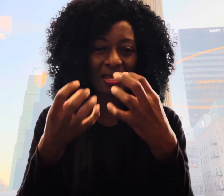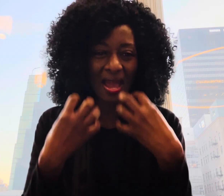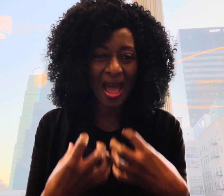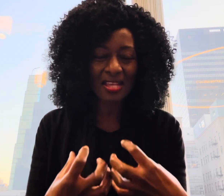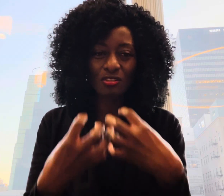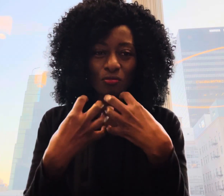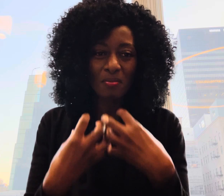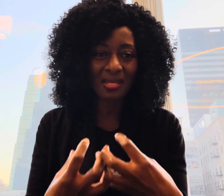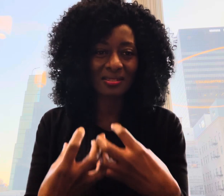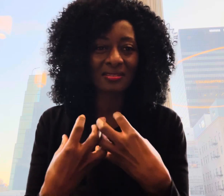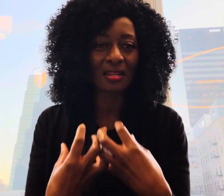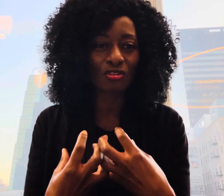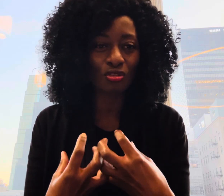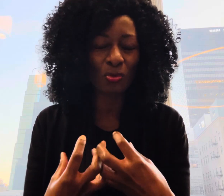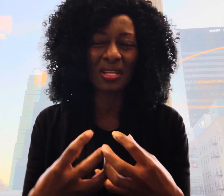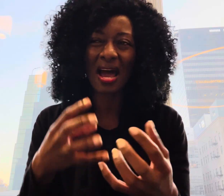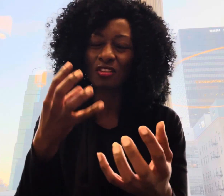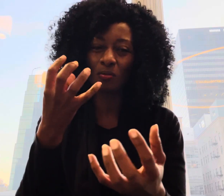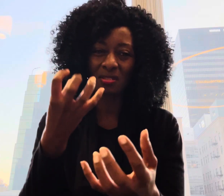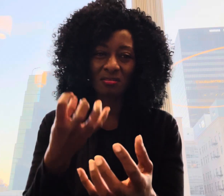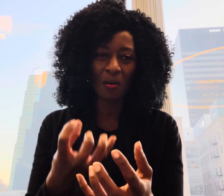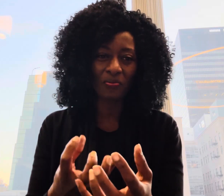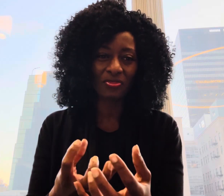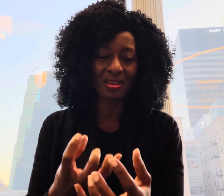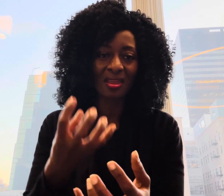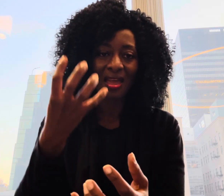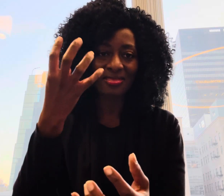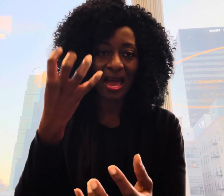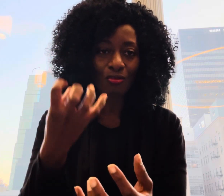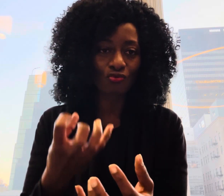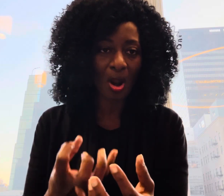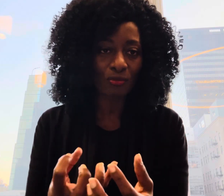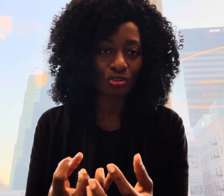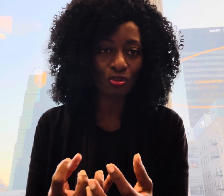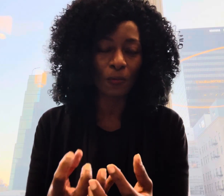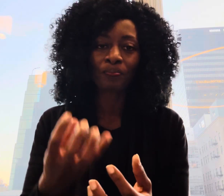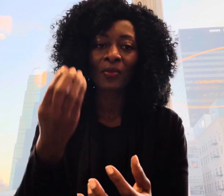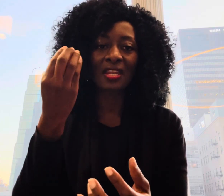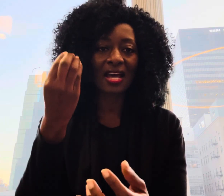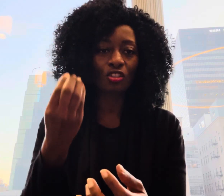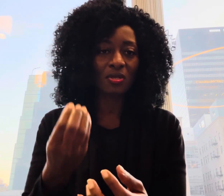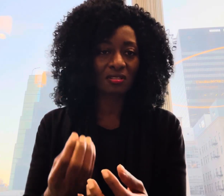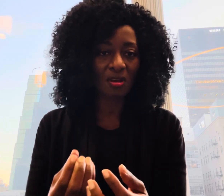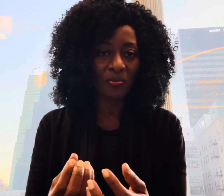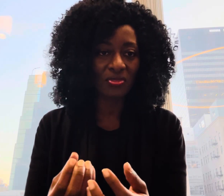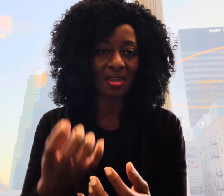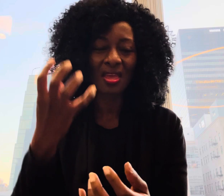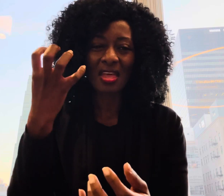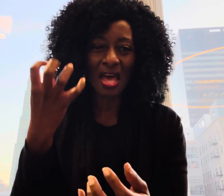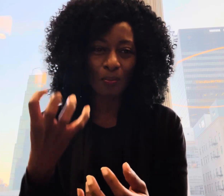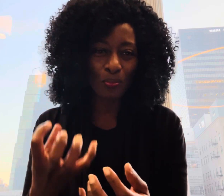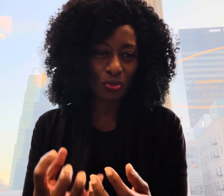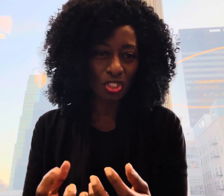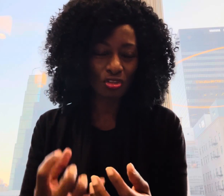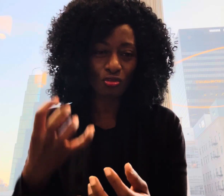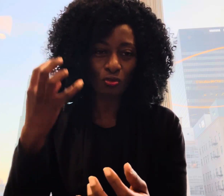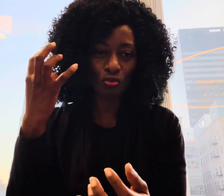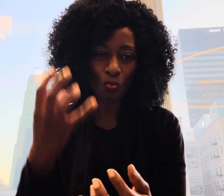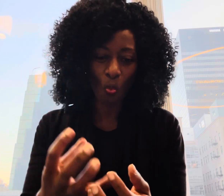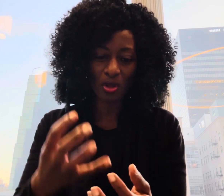has to make sense to you it has to be something that grounds you it has to be something that pushes you to want